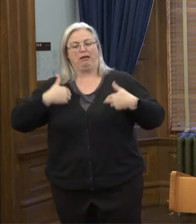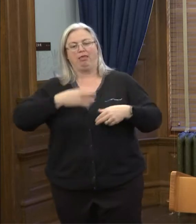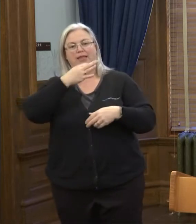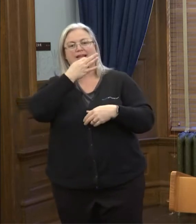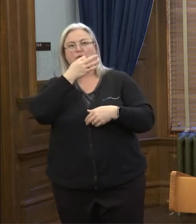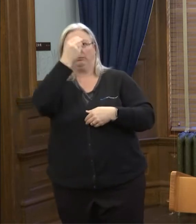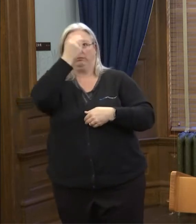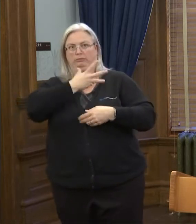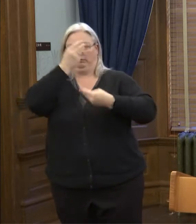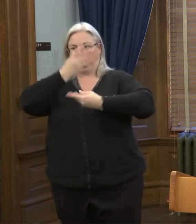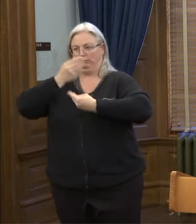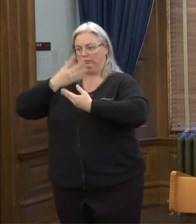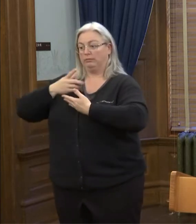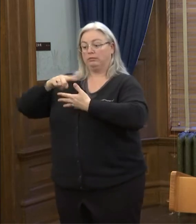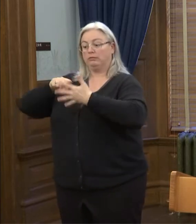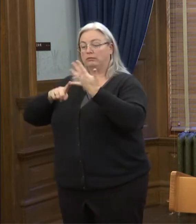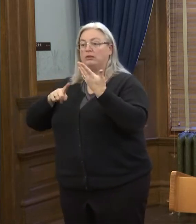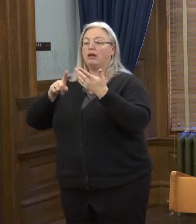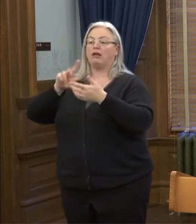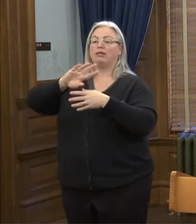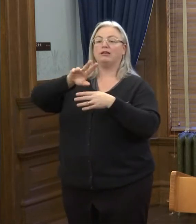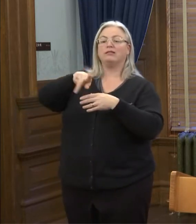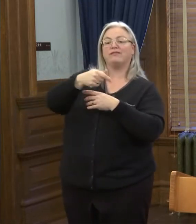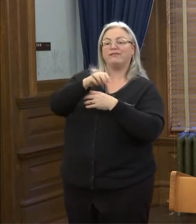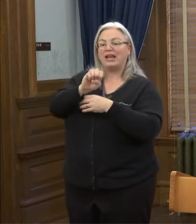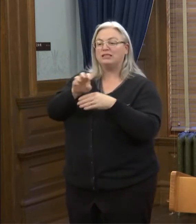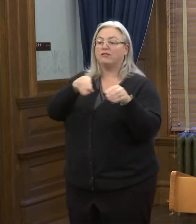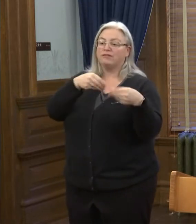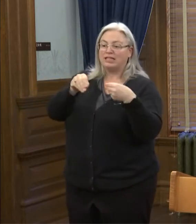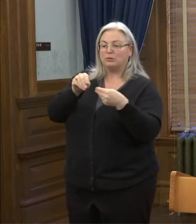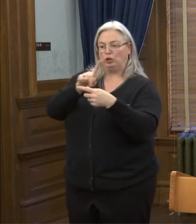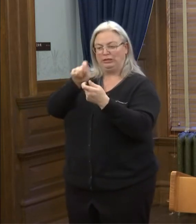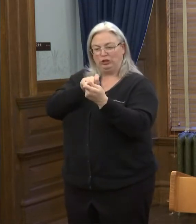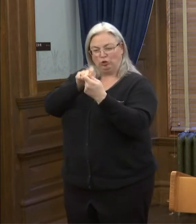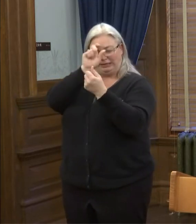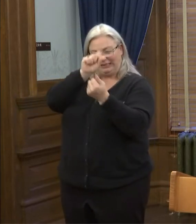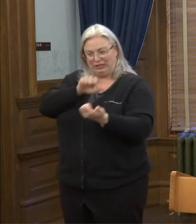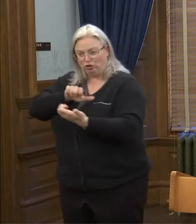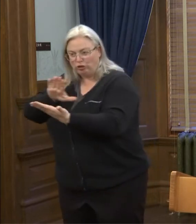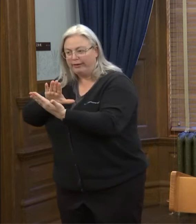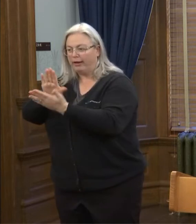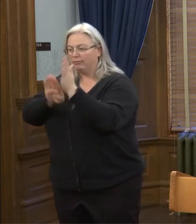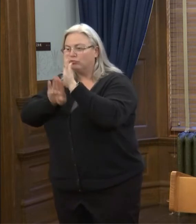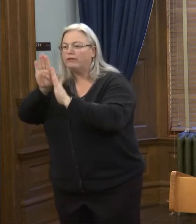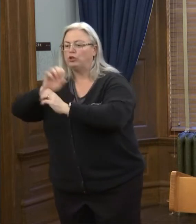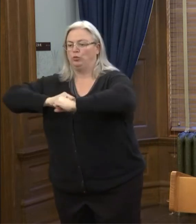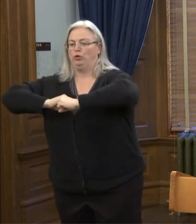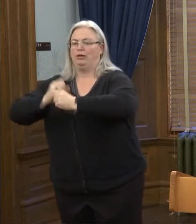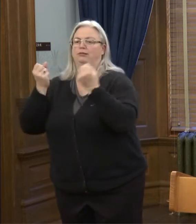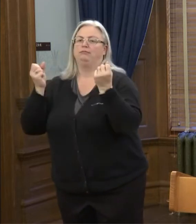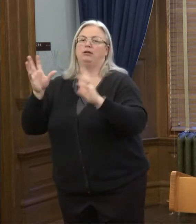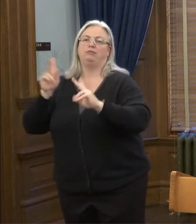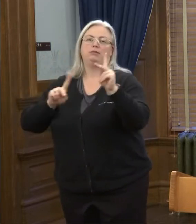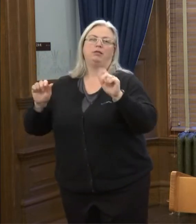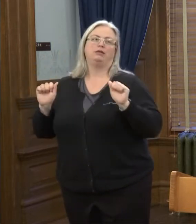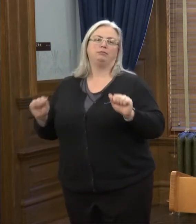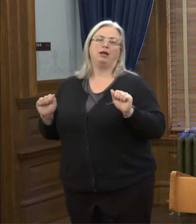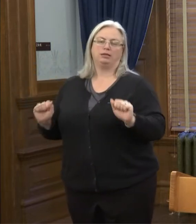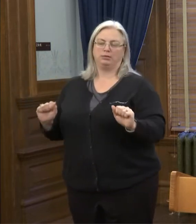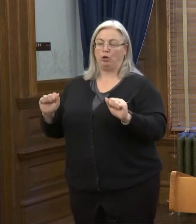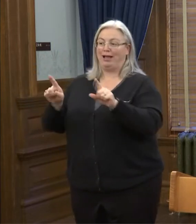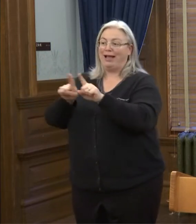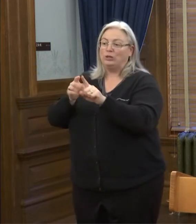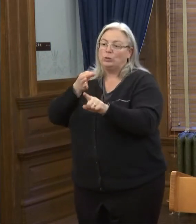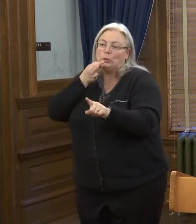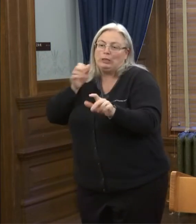the phases are flexible strategic and were crafted to protect as many Kansans as possible as